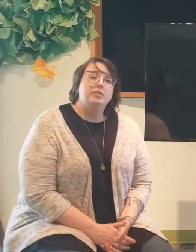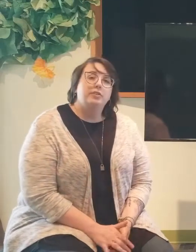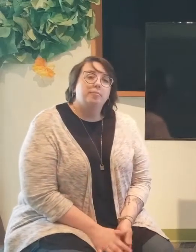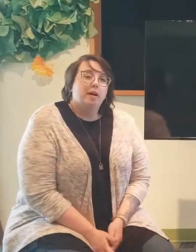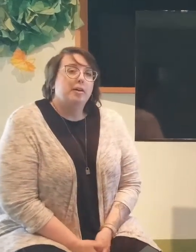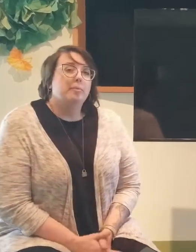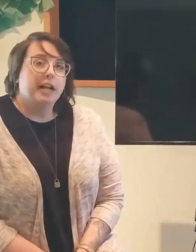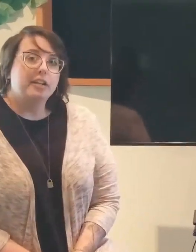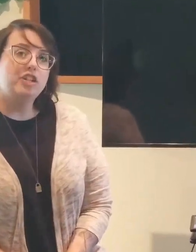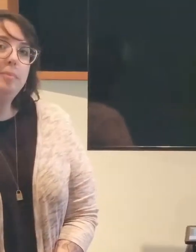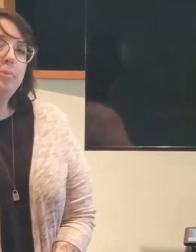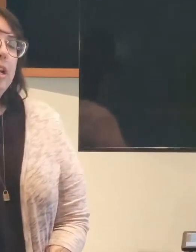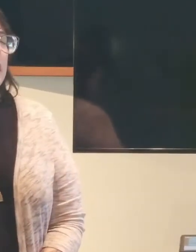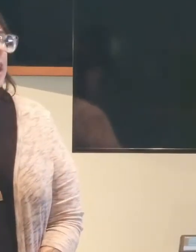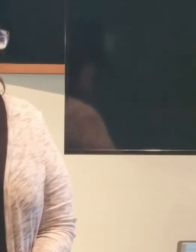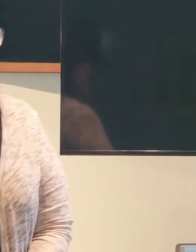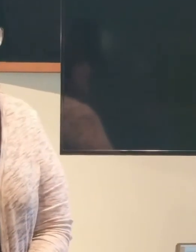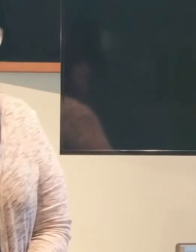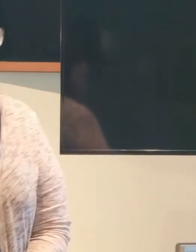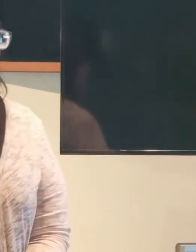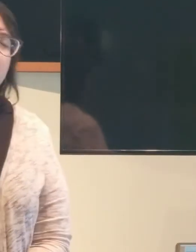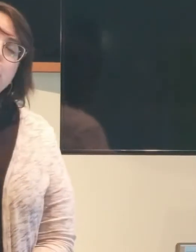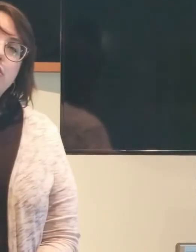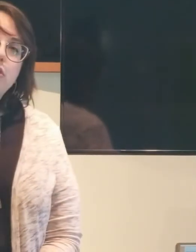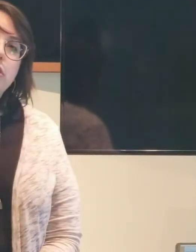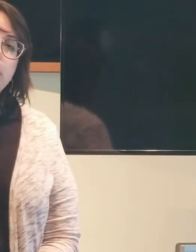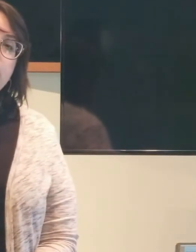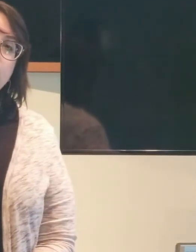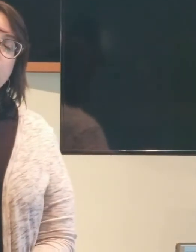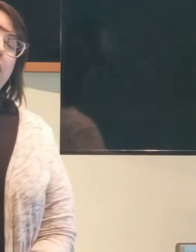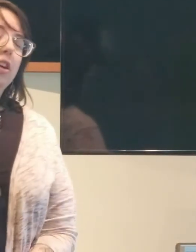tune of Bob Bob Blackcheat. And it is by Bo Martin Jr. and Eric Carl.